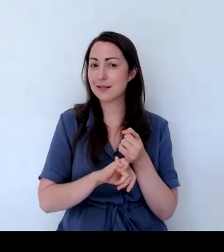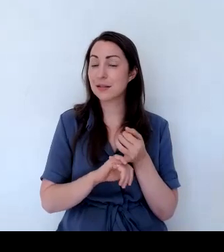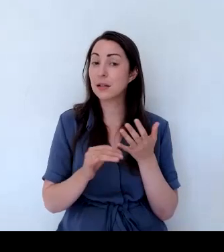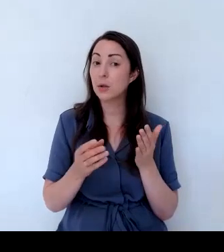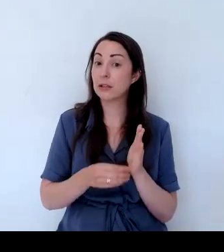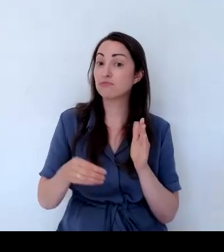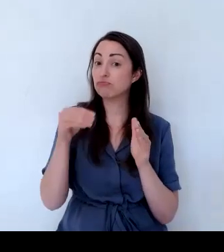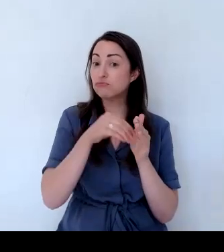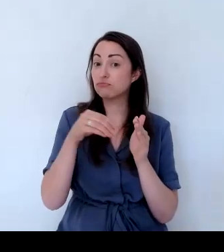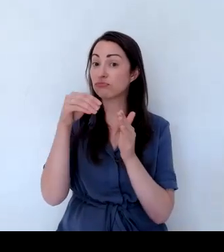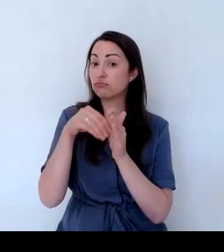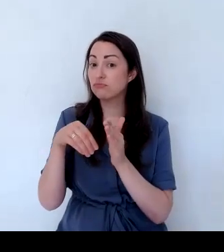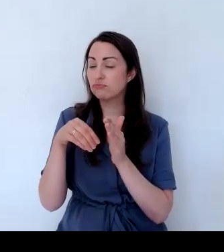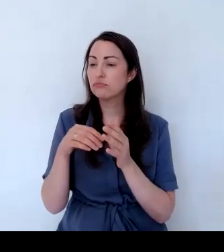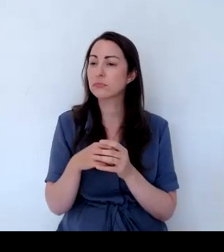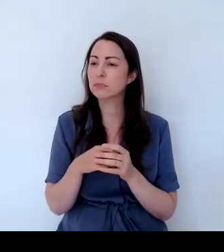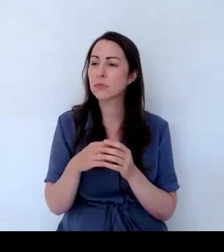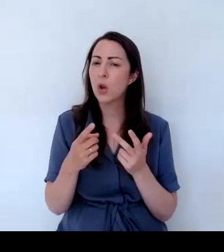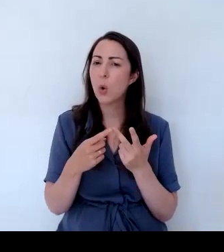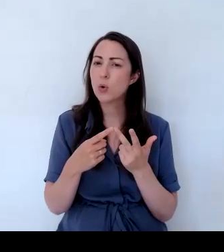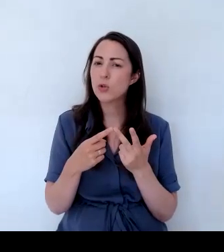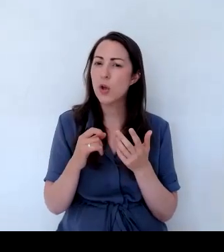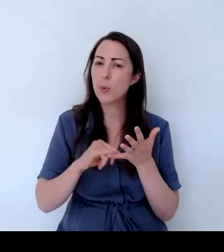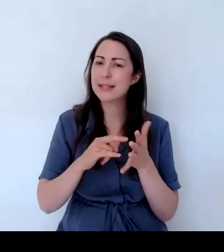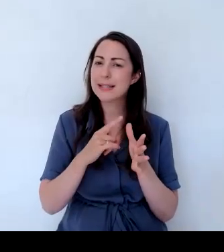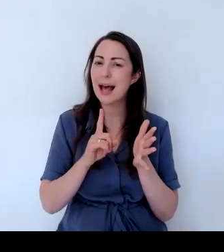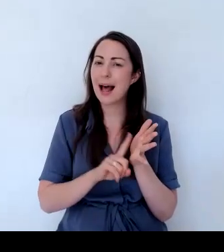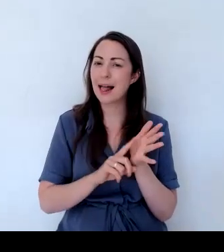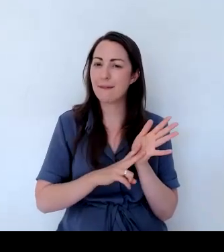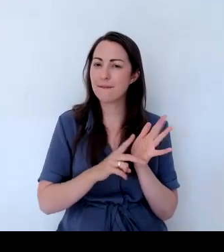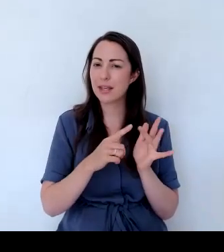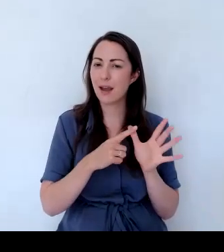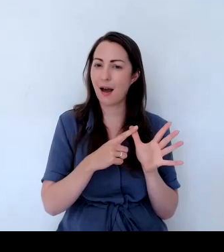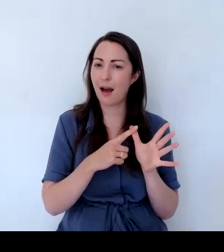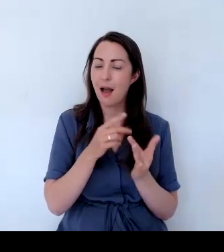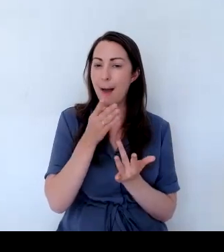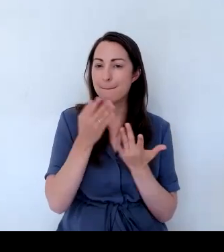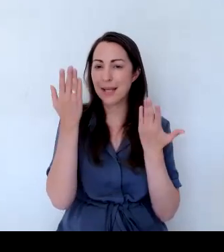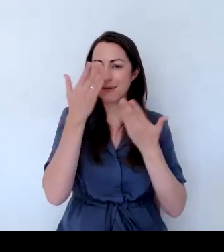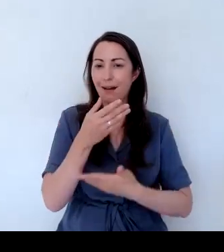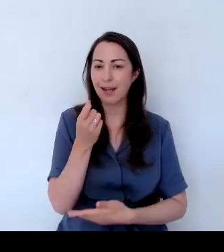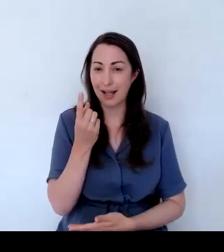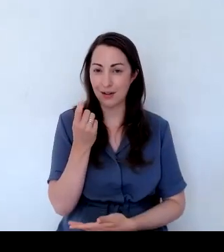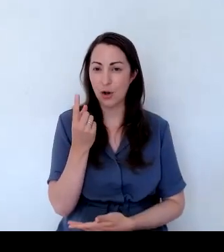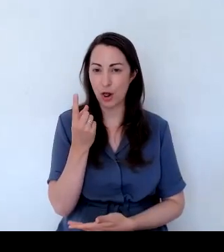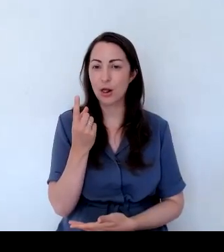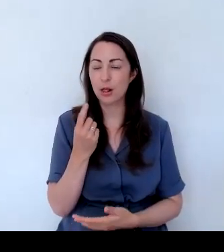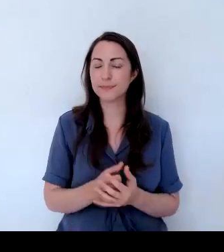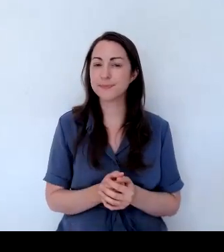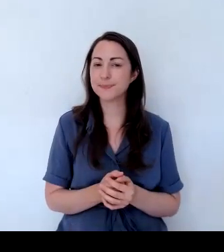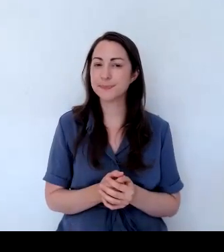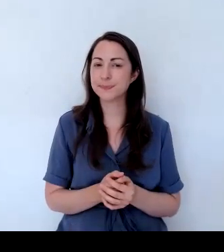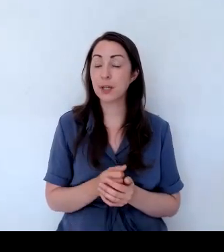salvia midnight candles. And we'll probably also pop in some cosmos